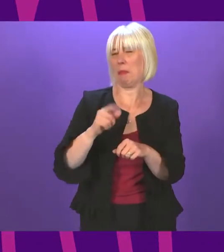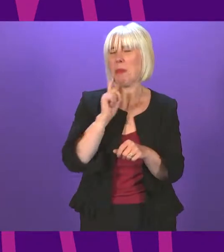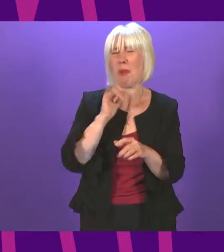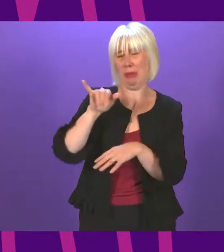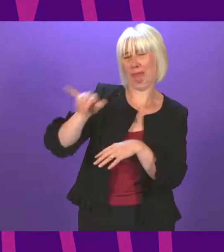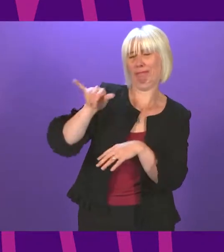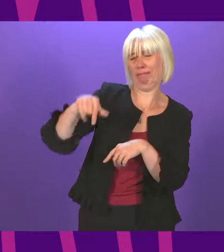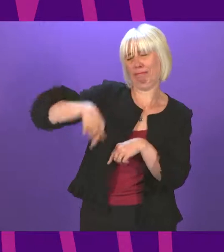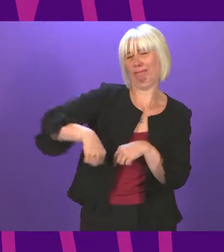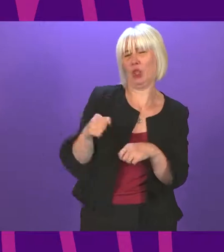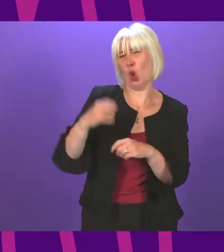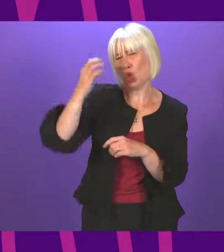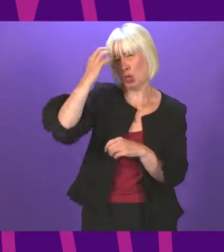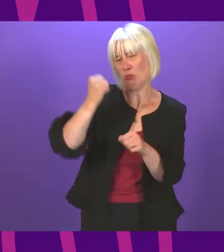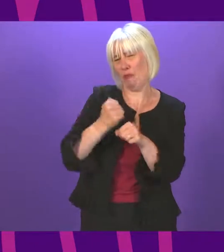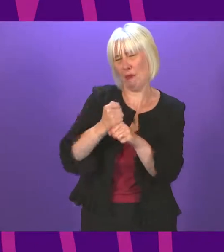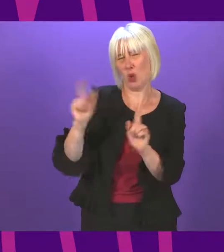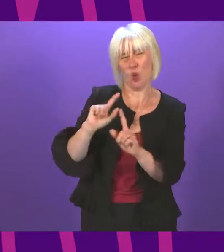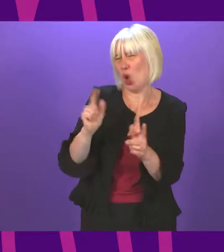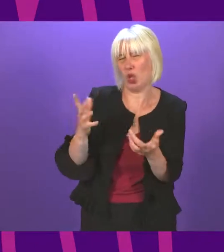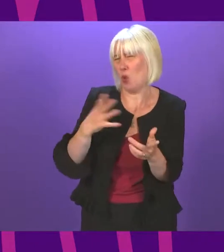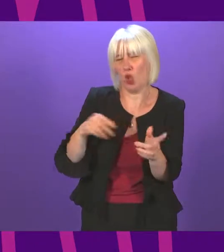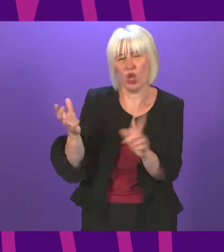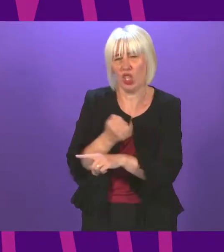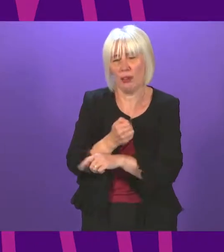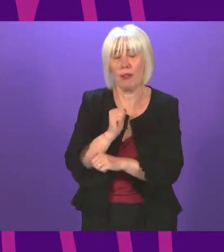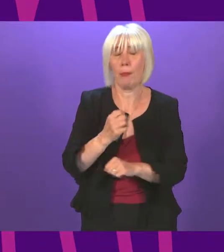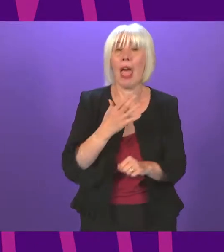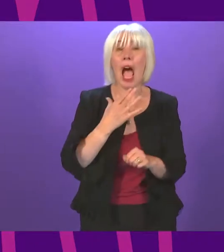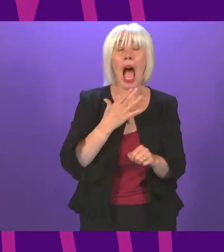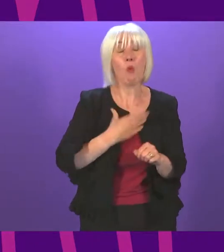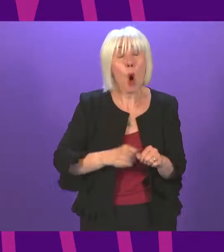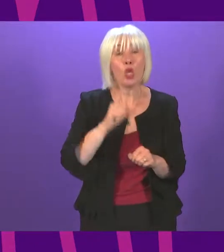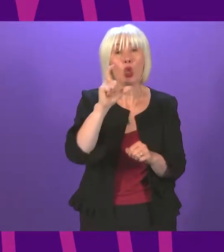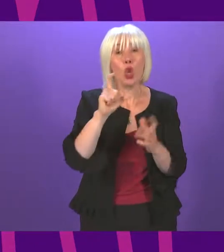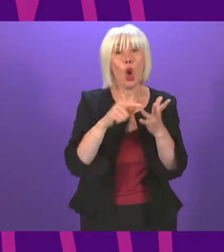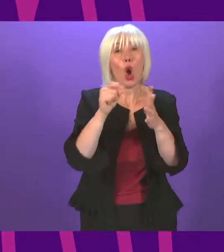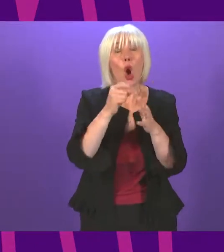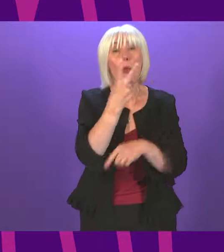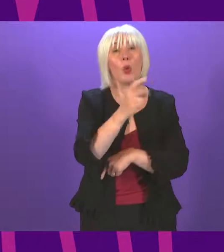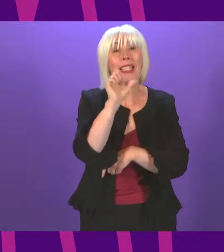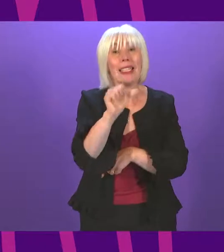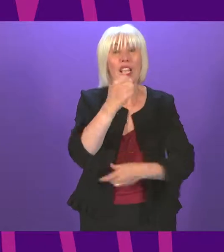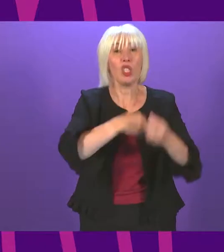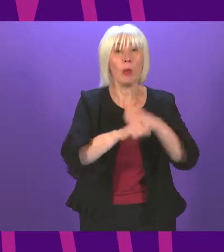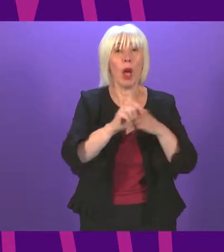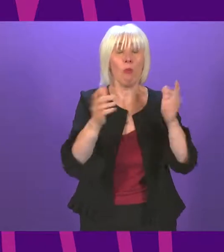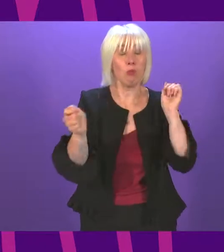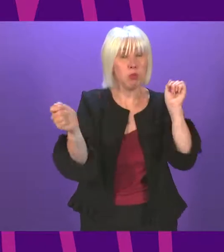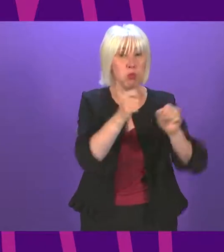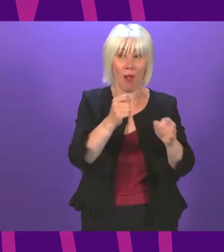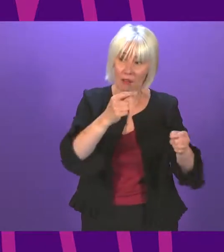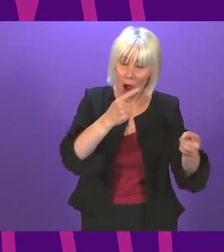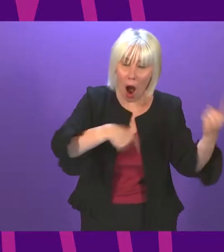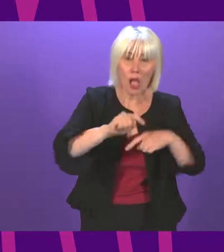against the climate crisis. I want COP26 to be a turning point for Scotland and the rest of the world. Future generations